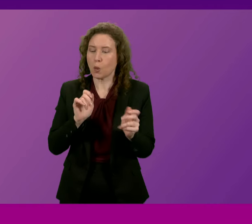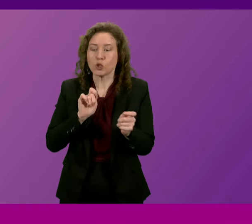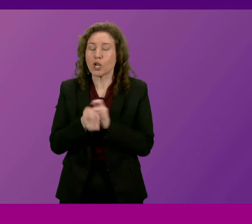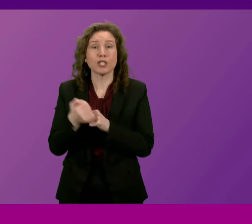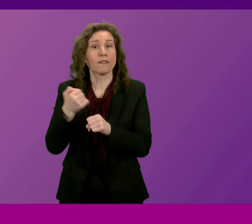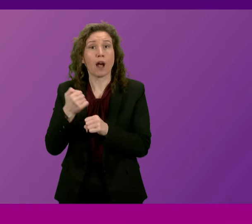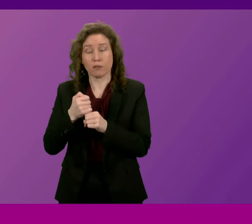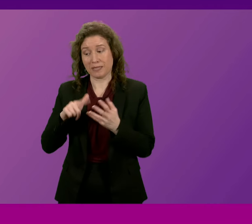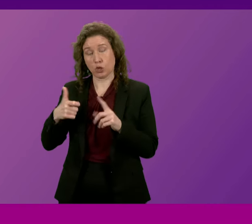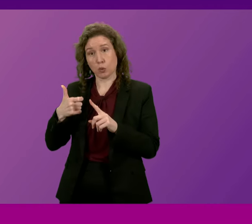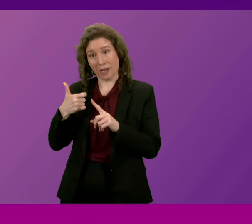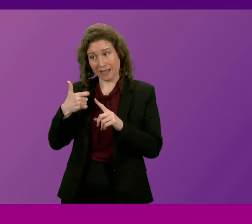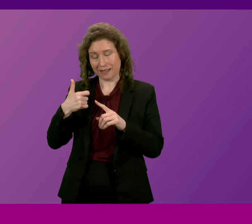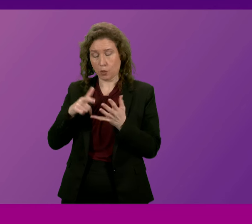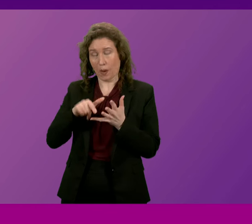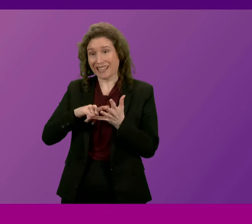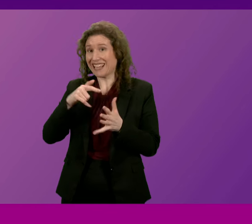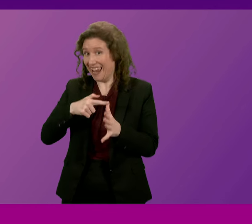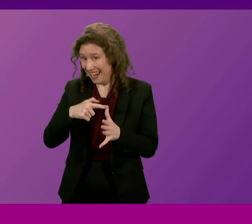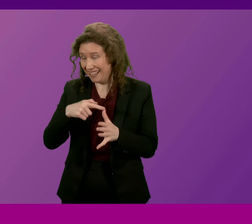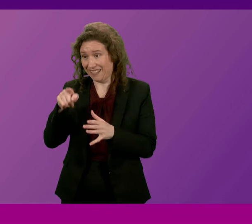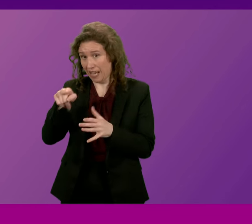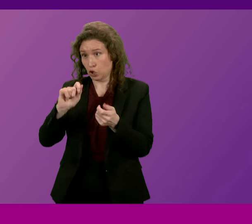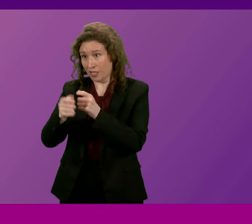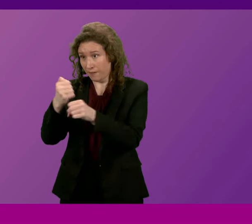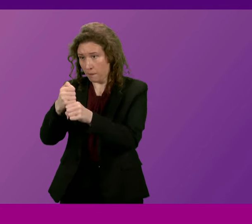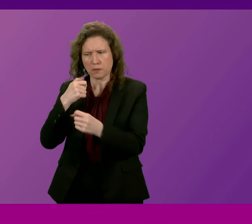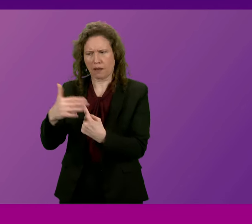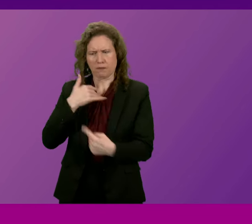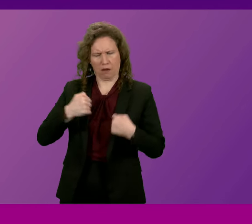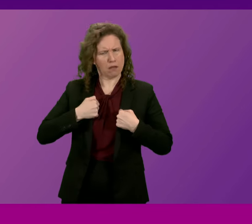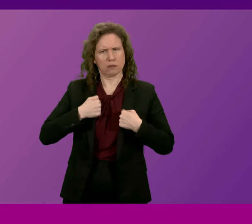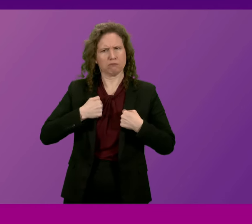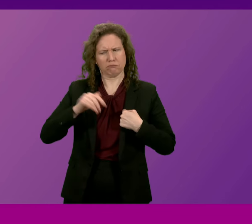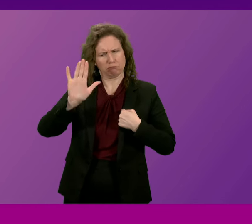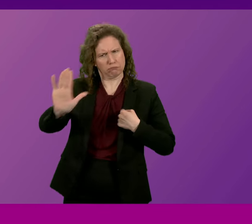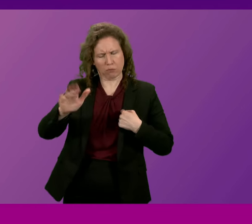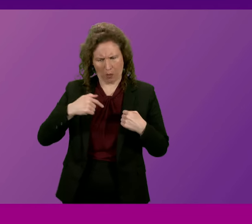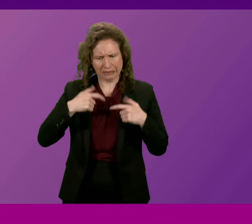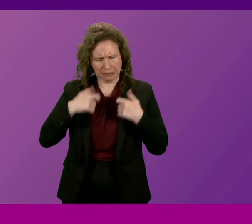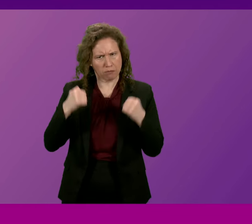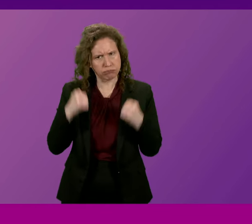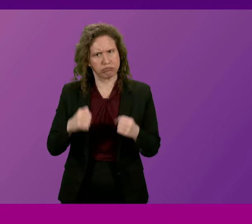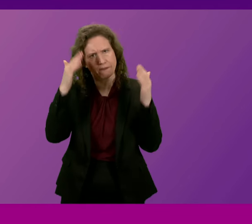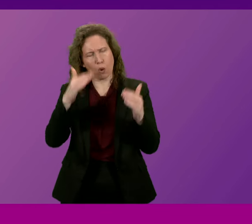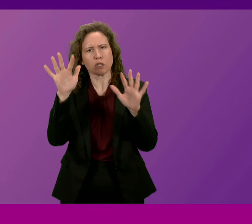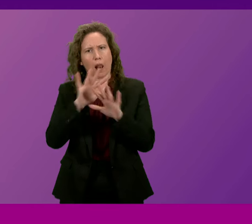government in the United States is going to change this government's attitude about the imperative of addressing the climate emergency.